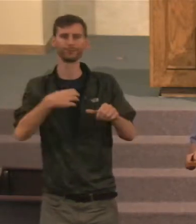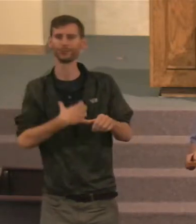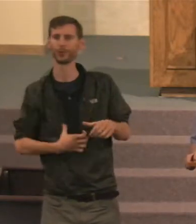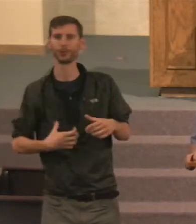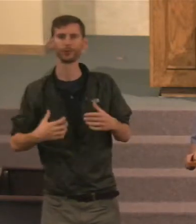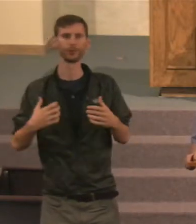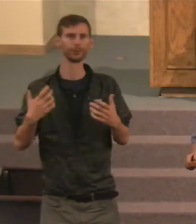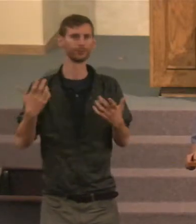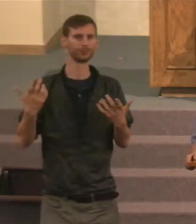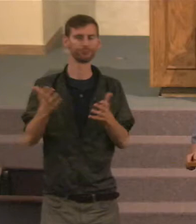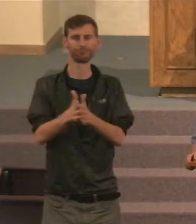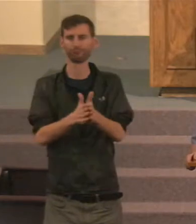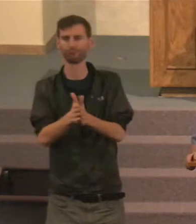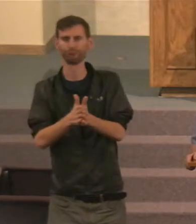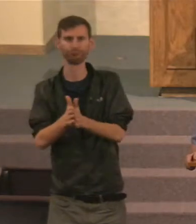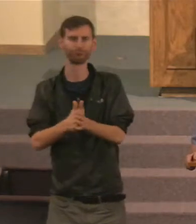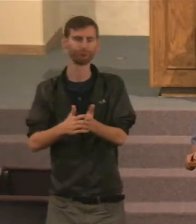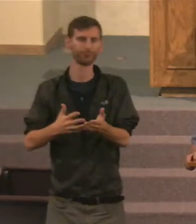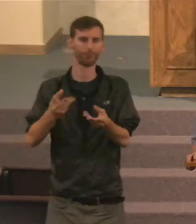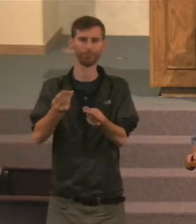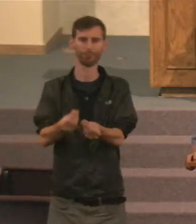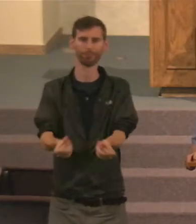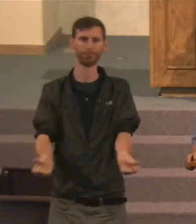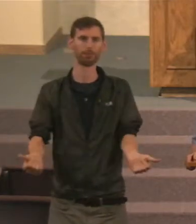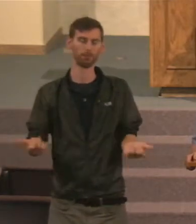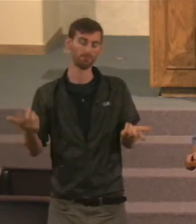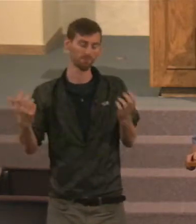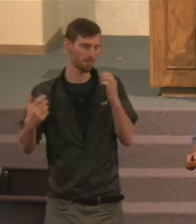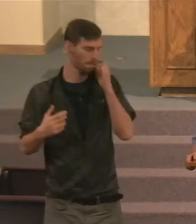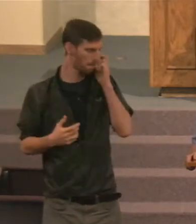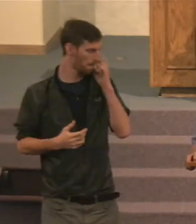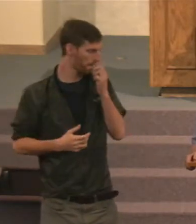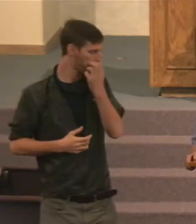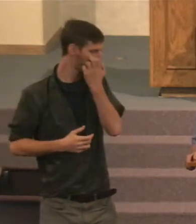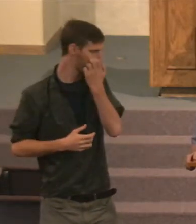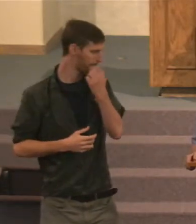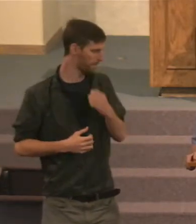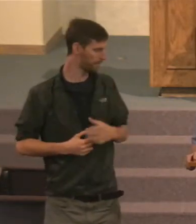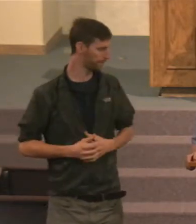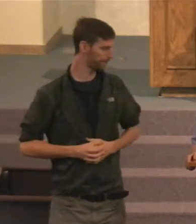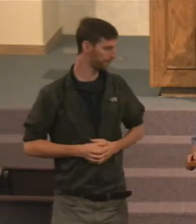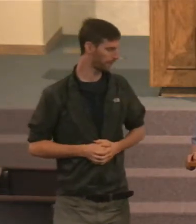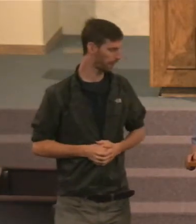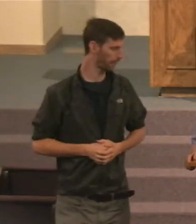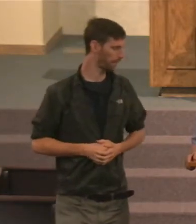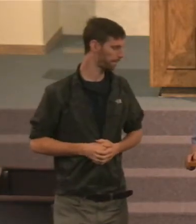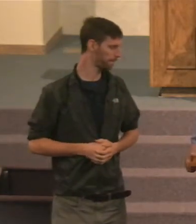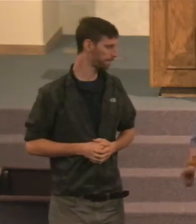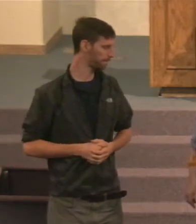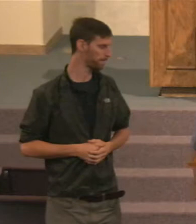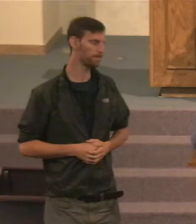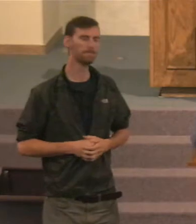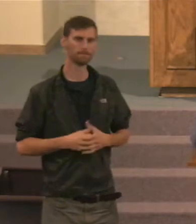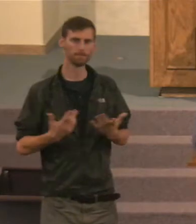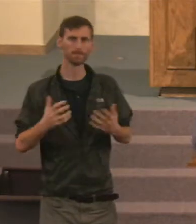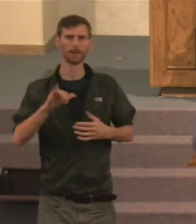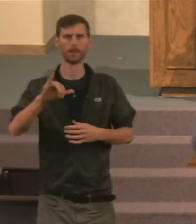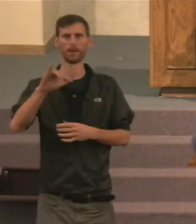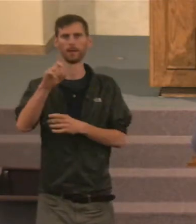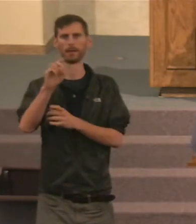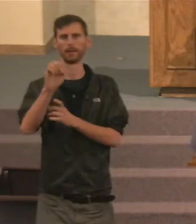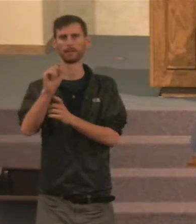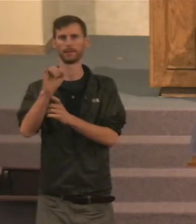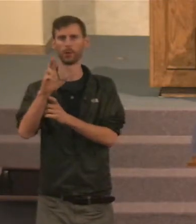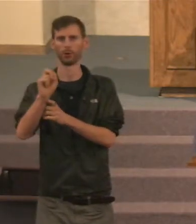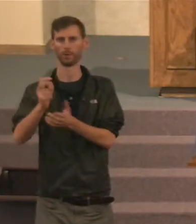have, that as you get older, that desire just seems to go away. And so desire fails